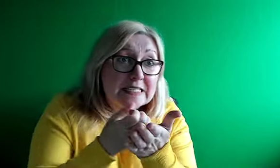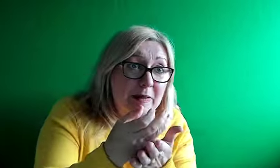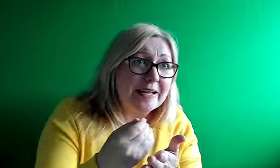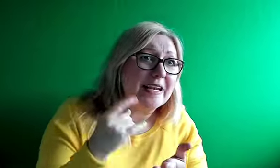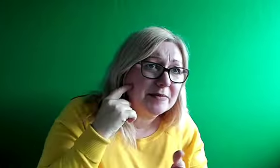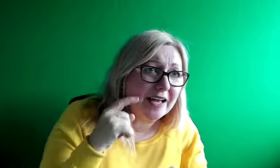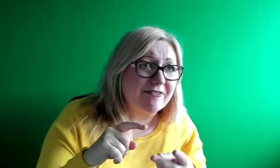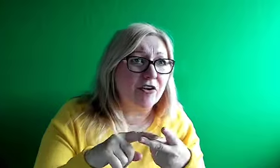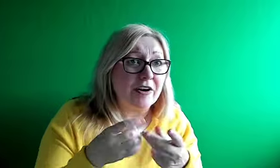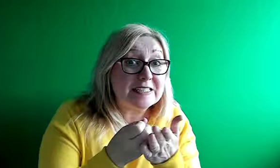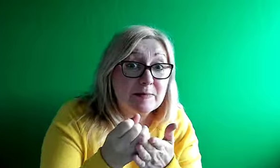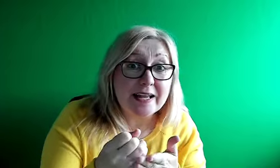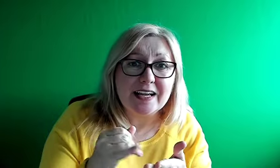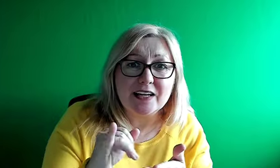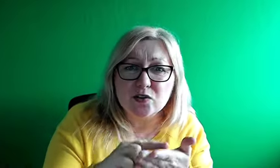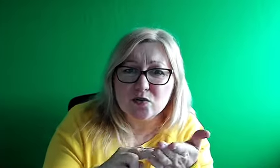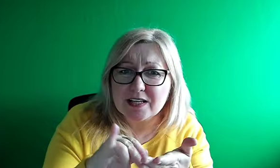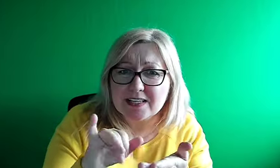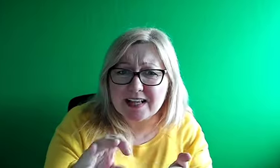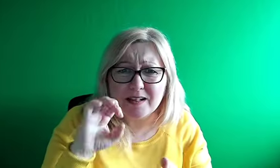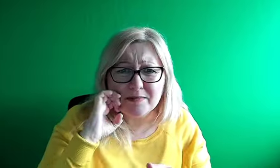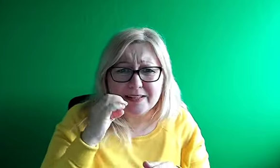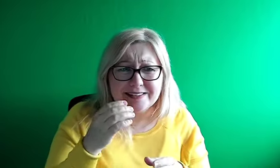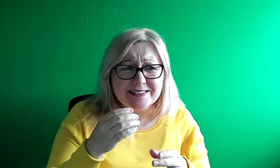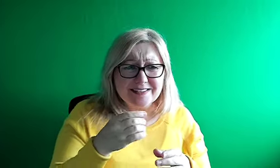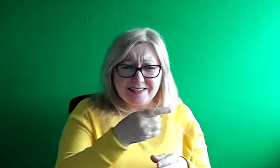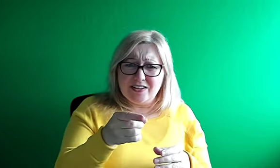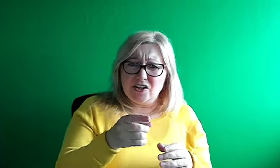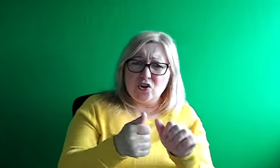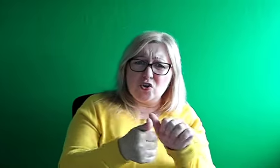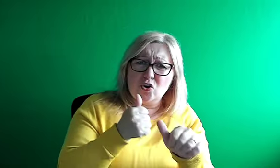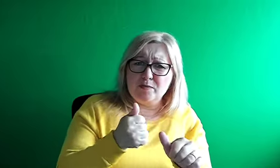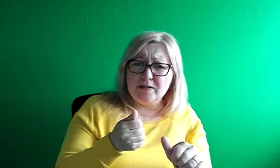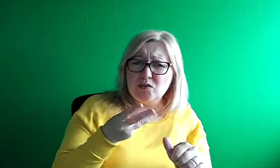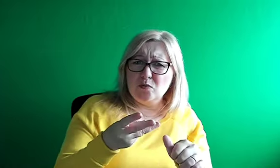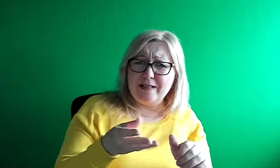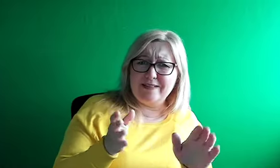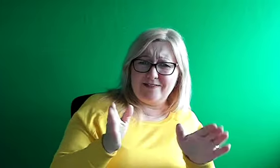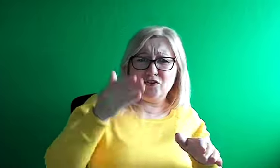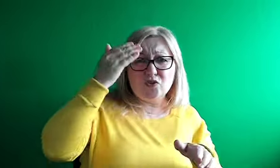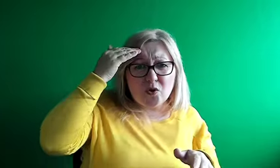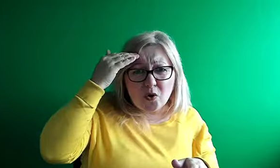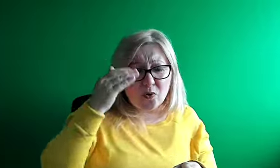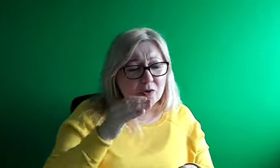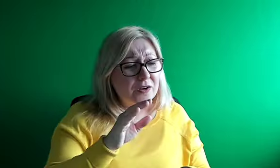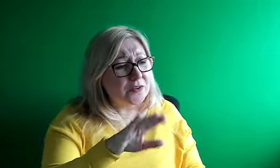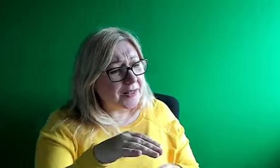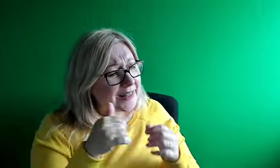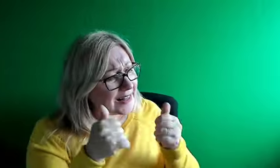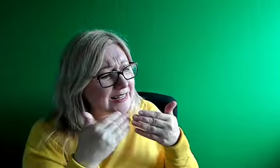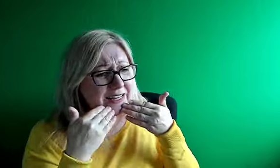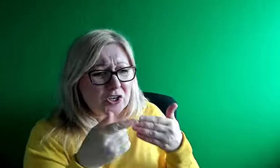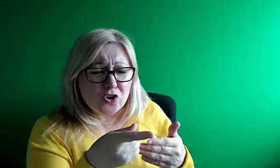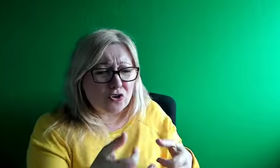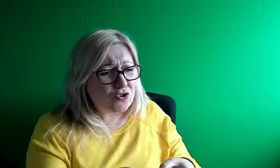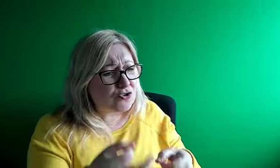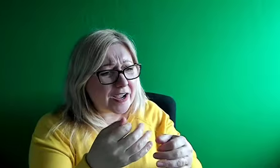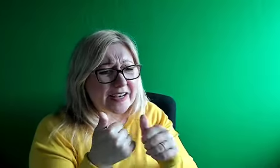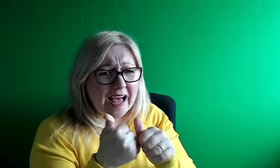you're a great advocate, for deaf studies, and for ISL, so thank you for, spreading the love this morning, great to talk to you, thank you Ryan, see you soon,